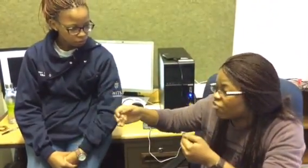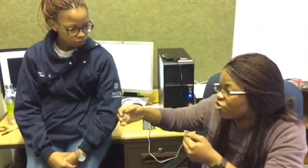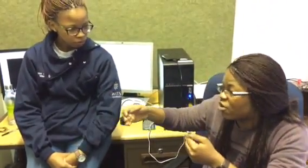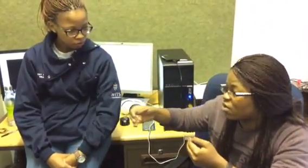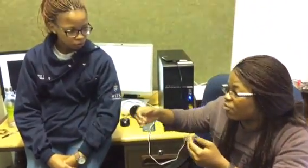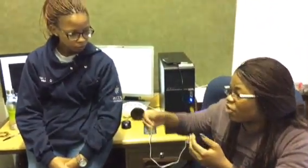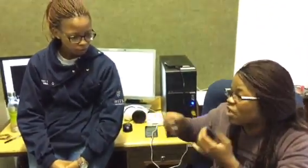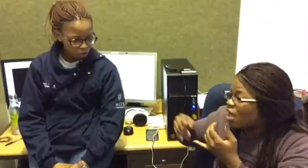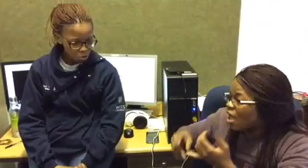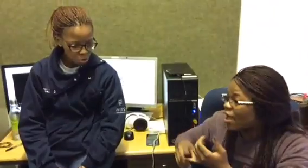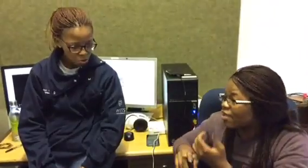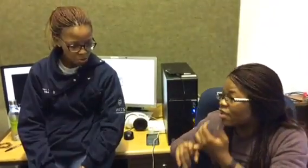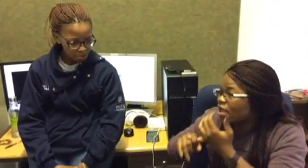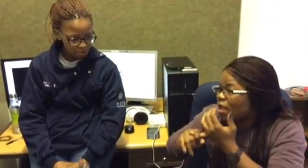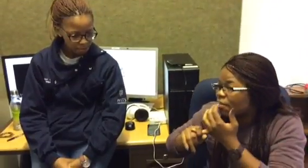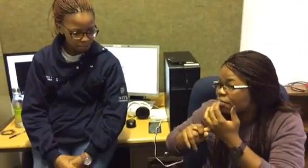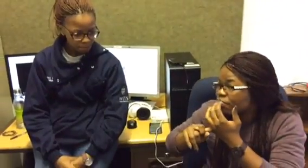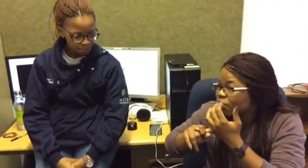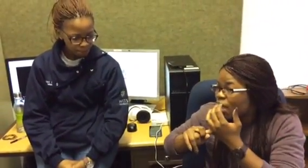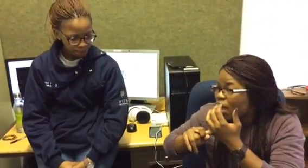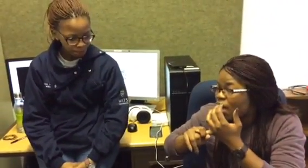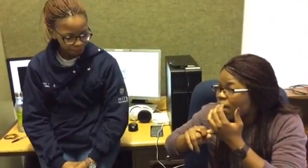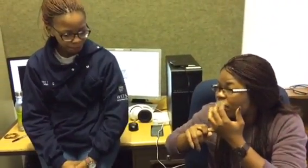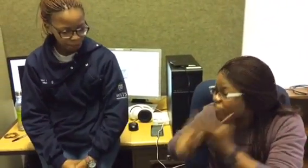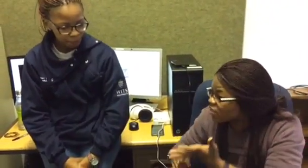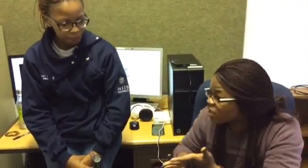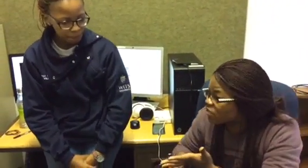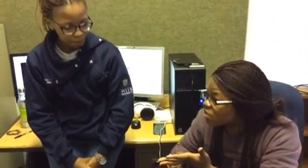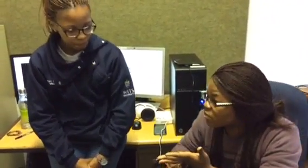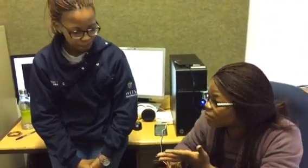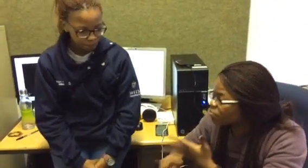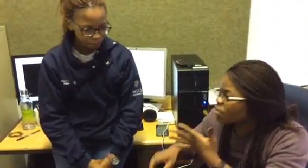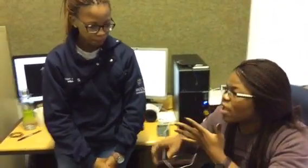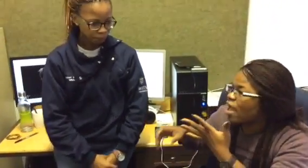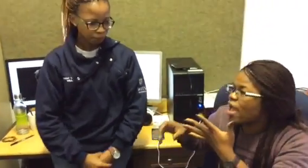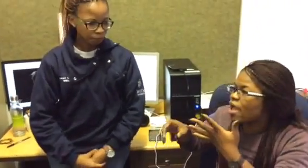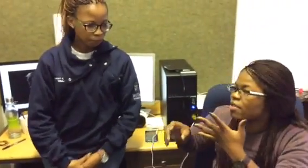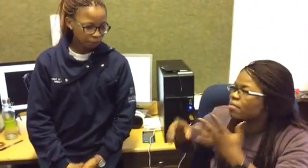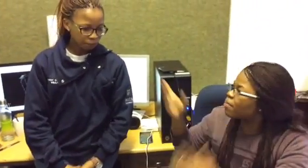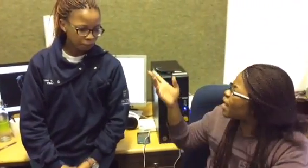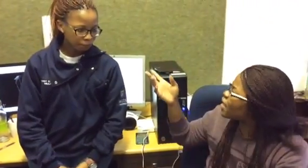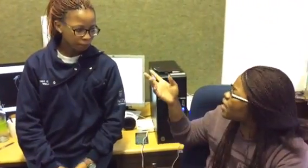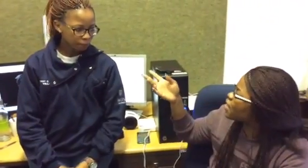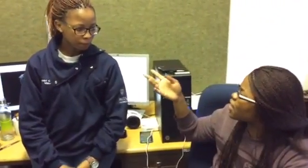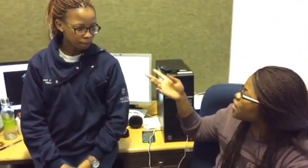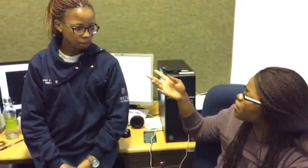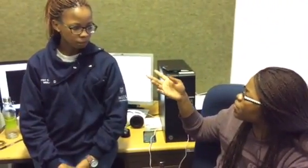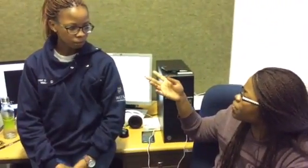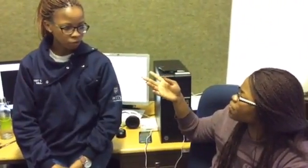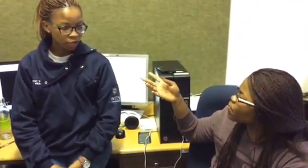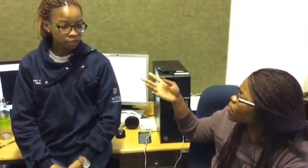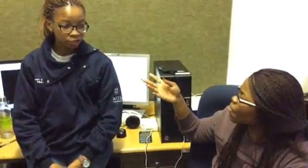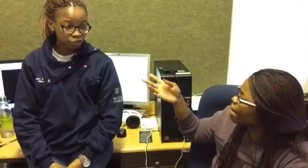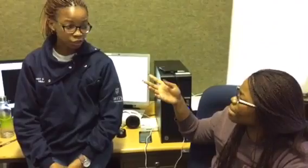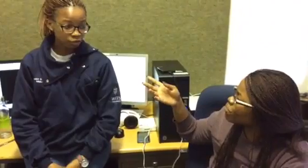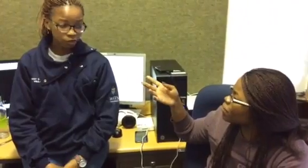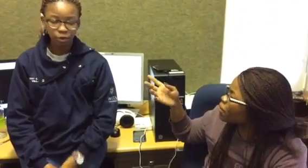engineering subjects I did um physics and Bali did I did geog- well